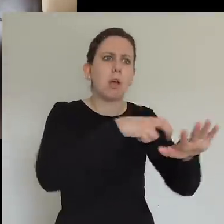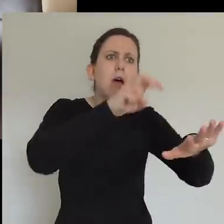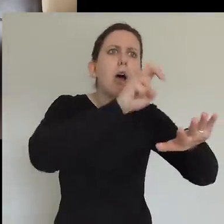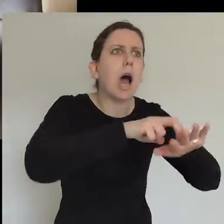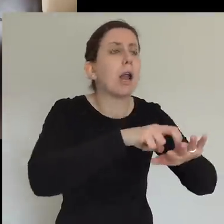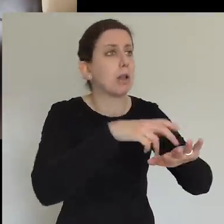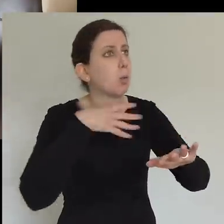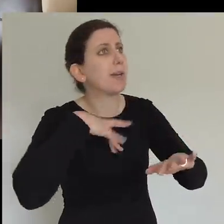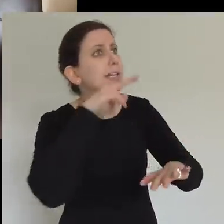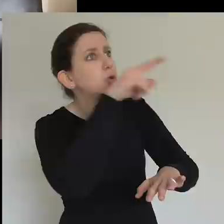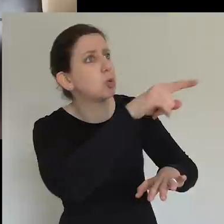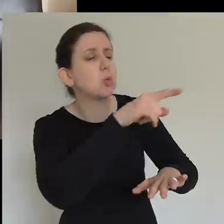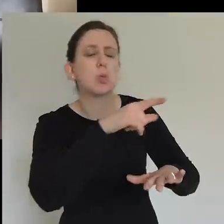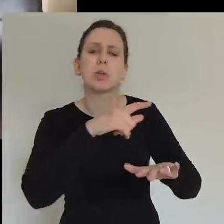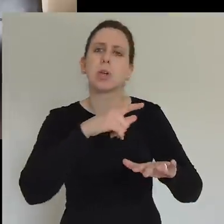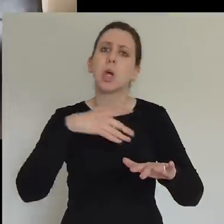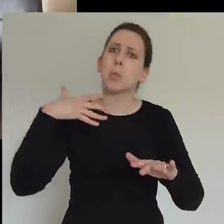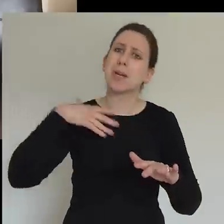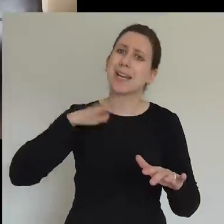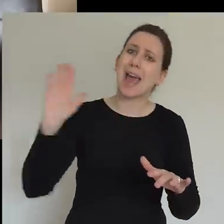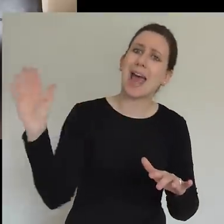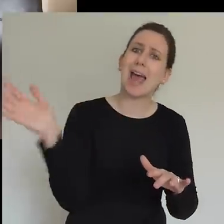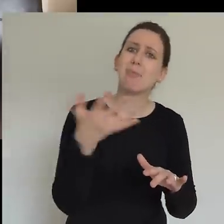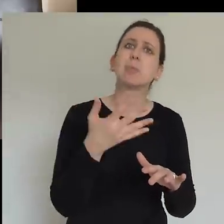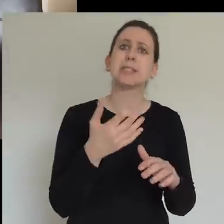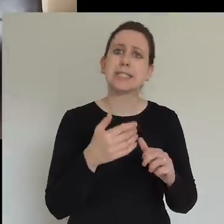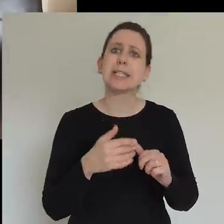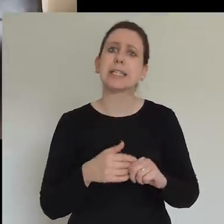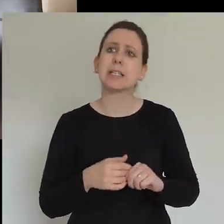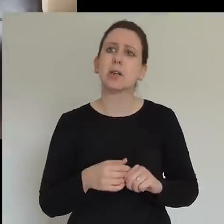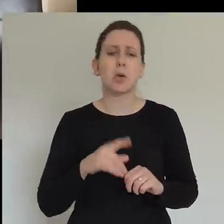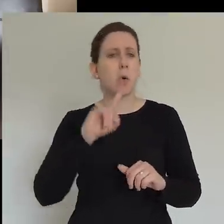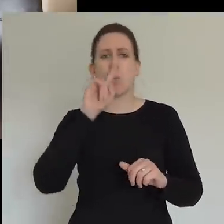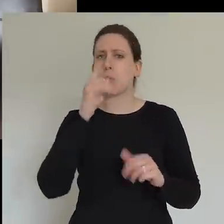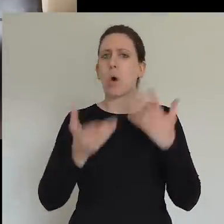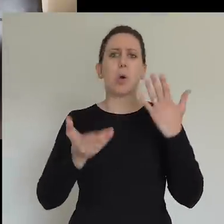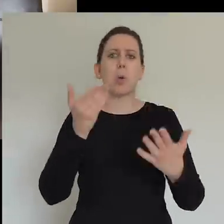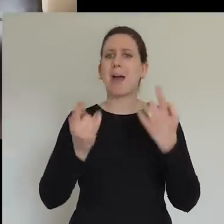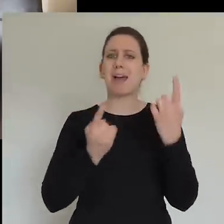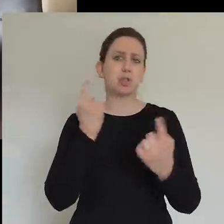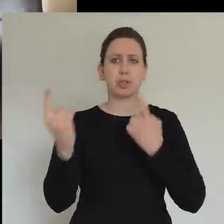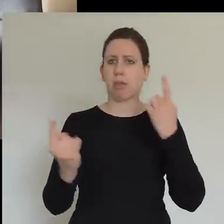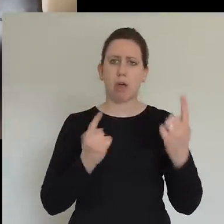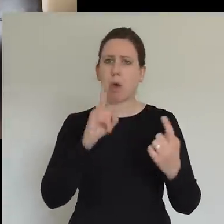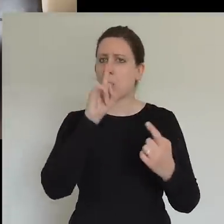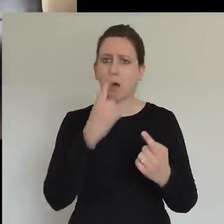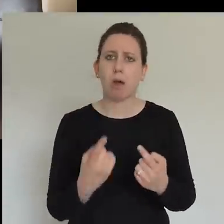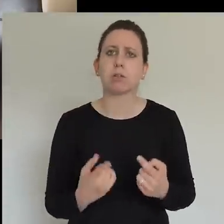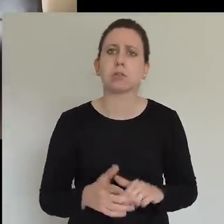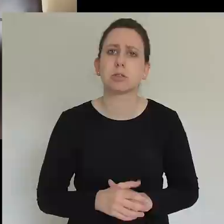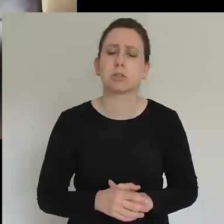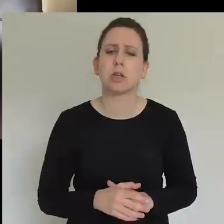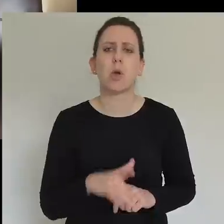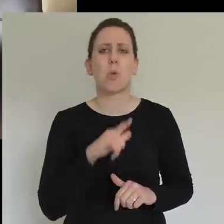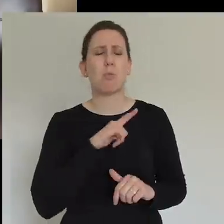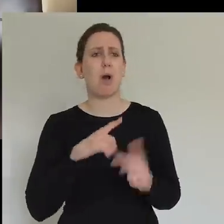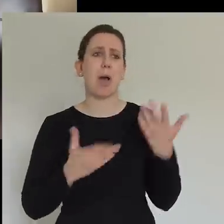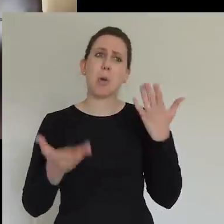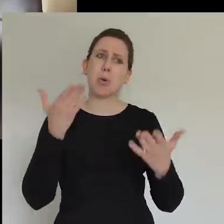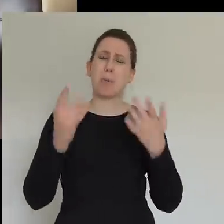for the body to work, we're going to have to stop comparing ourselves to each other. You know, I think comparison is the root of so many problems. You either feel better about yourself